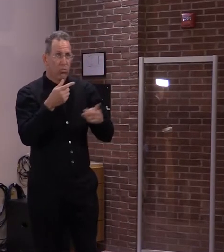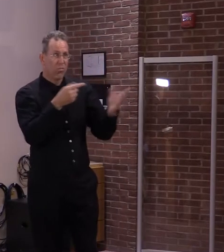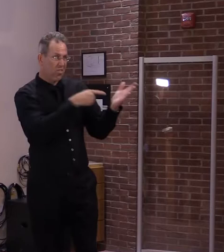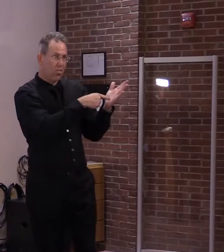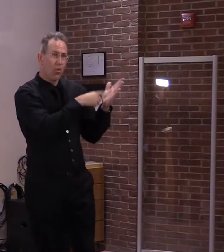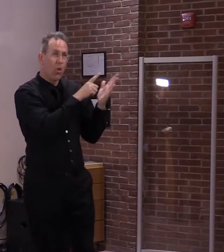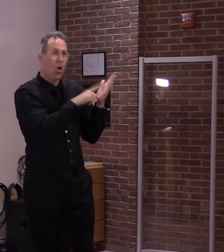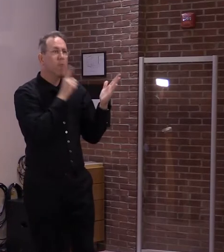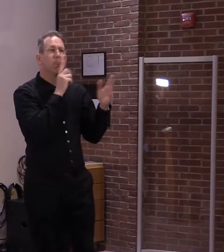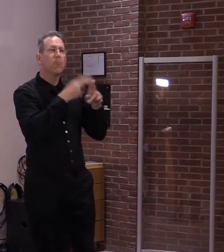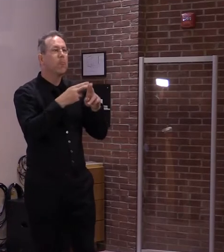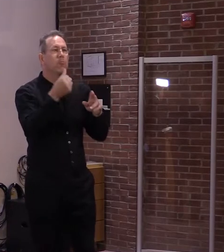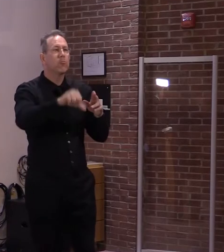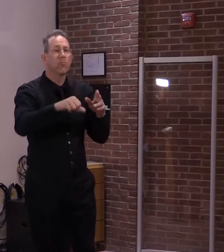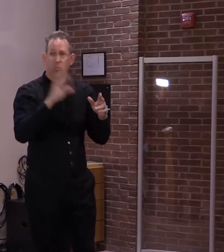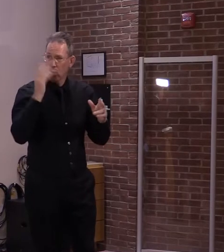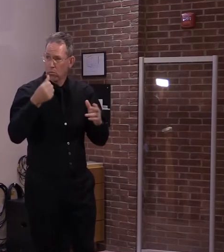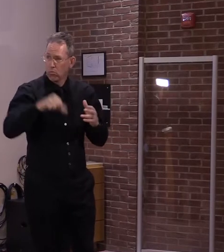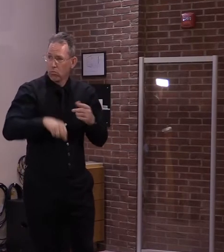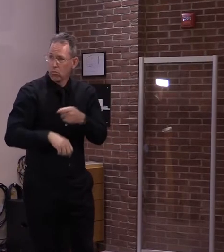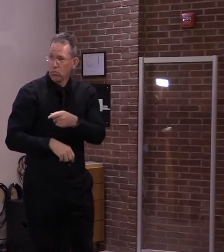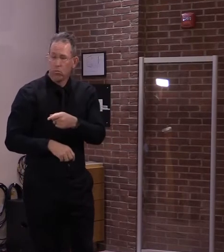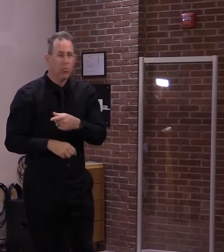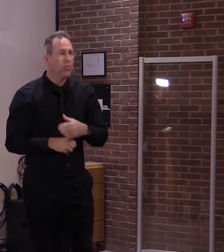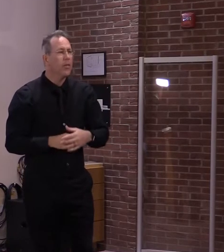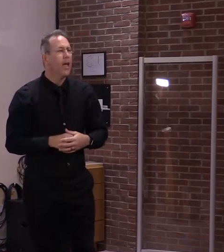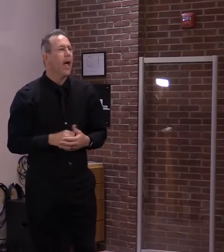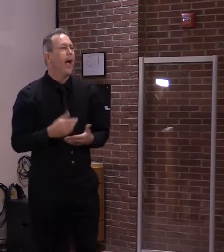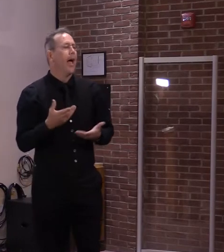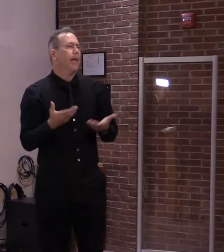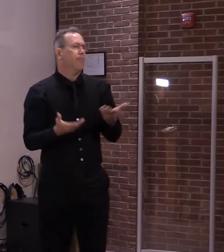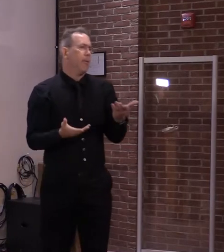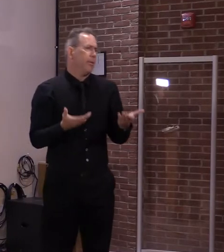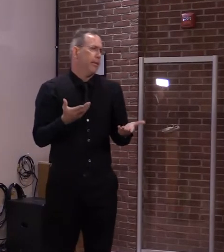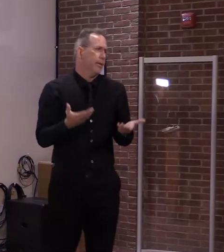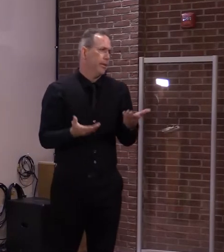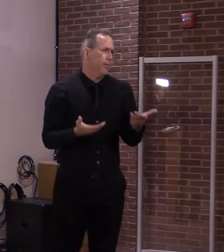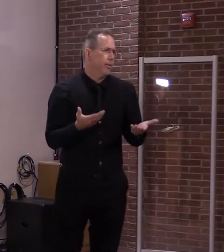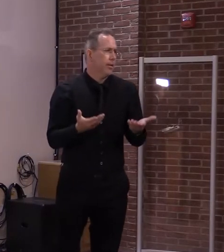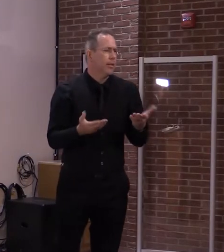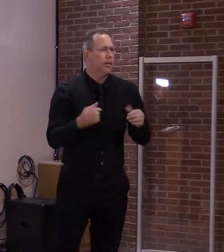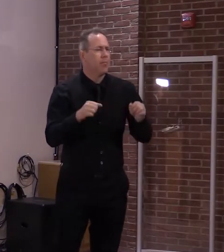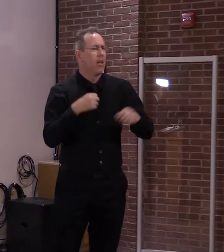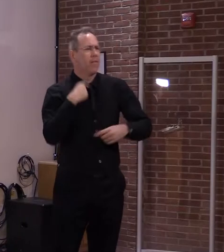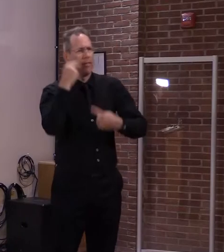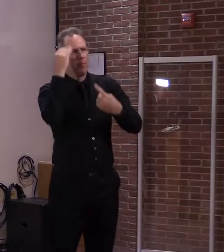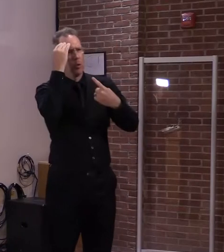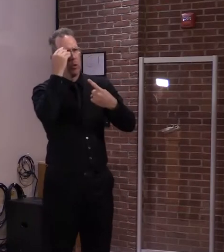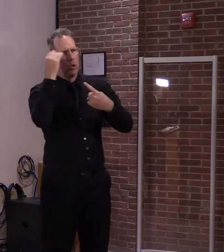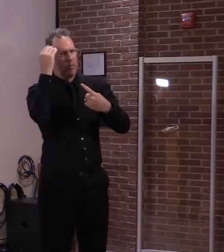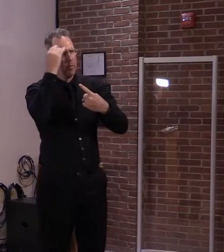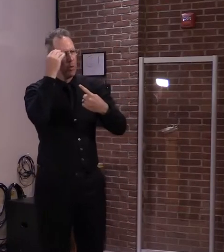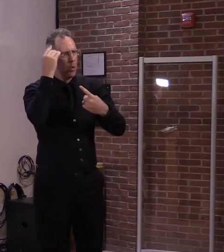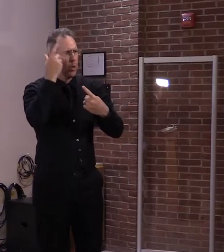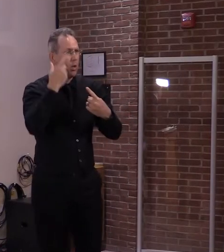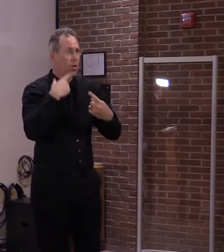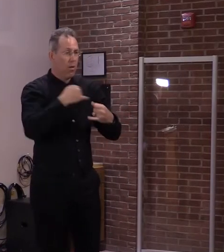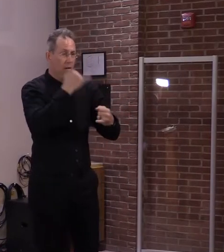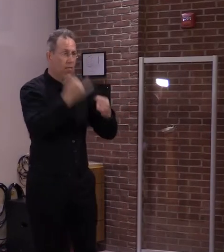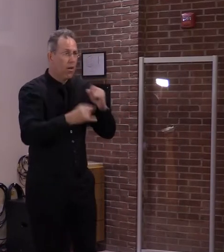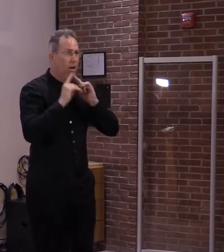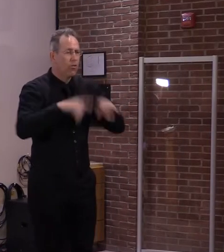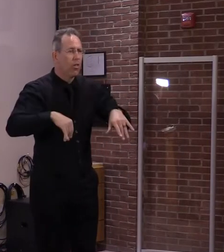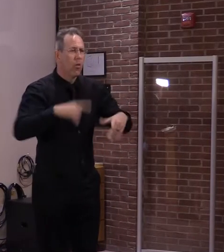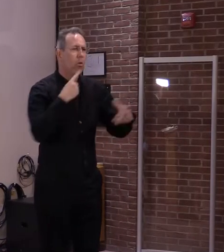Possibly. I mean, I would take that into consideration. I don't know what the final bill is going to cover.